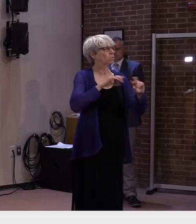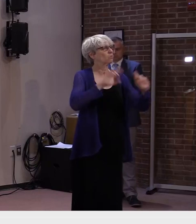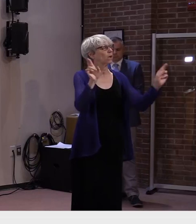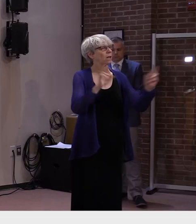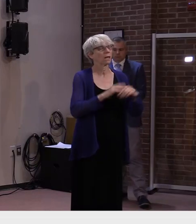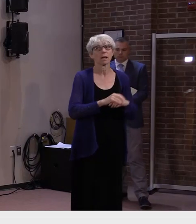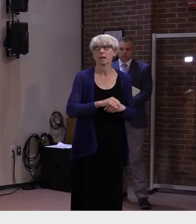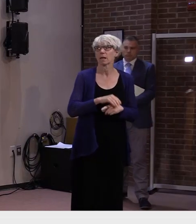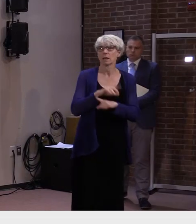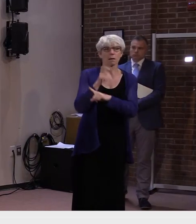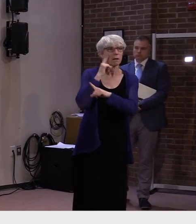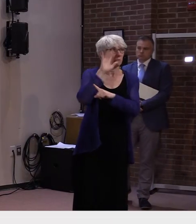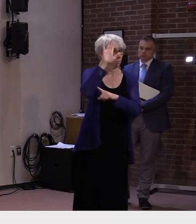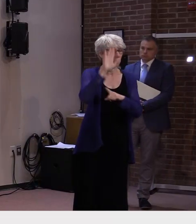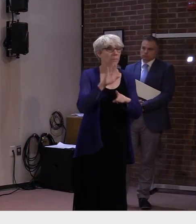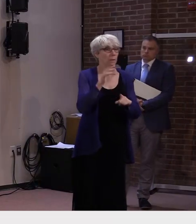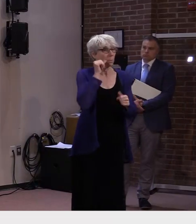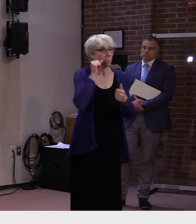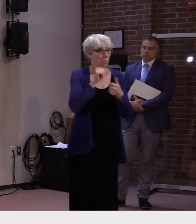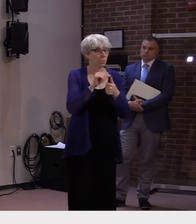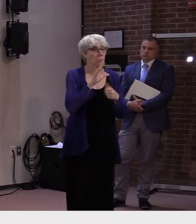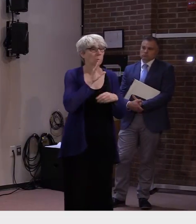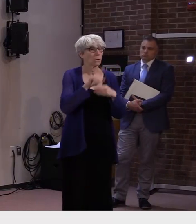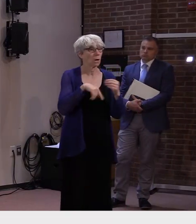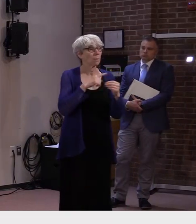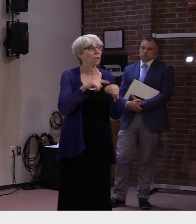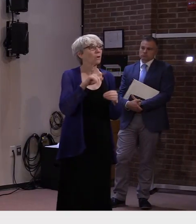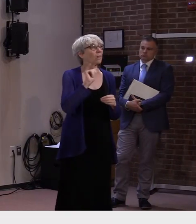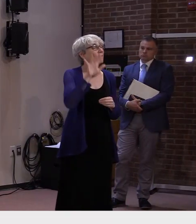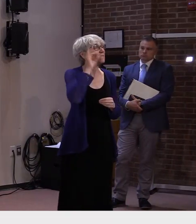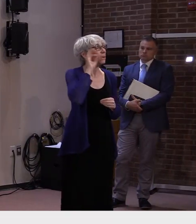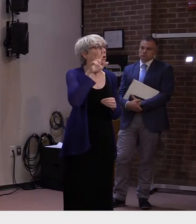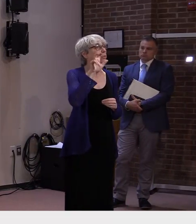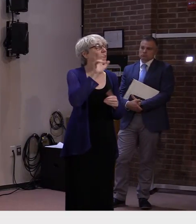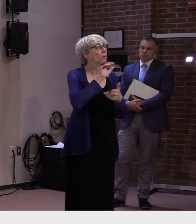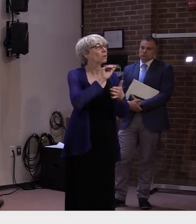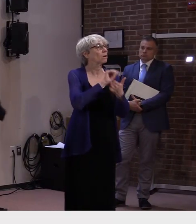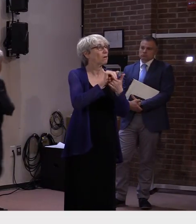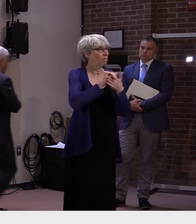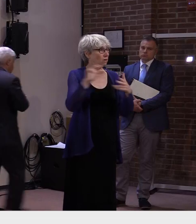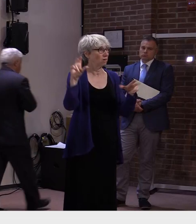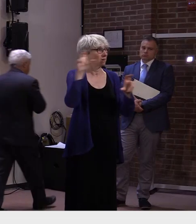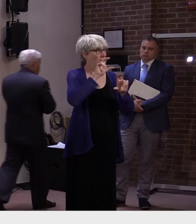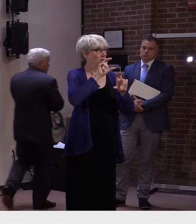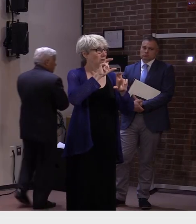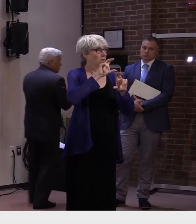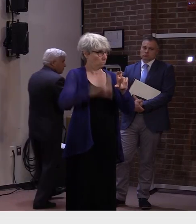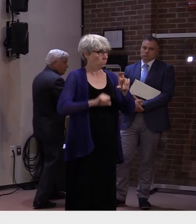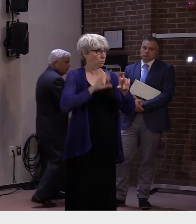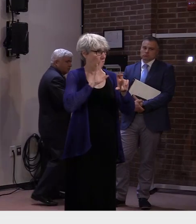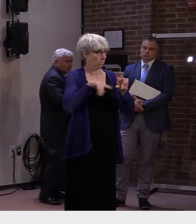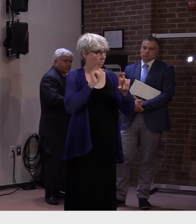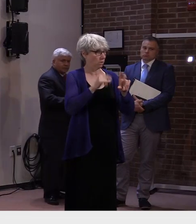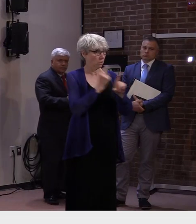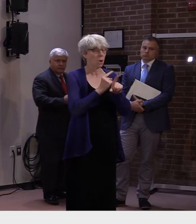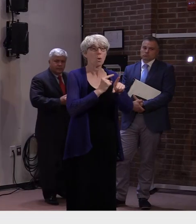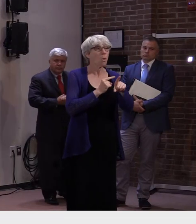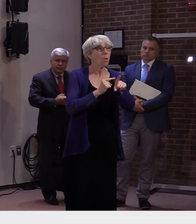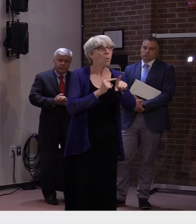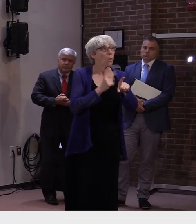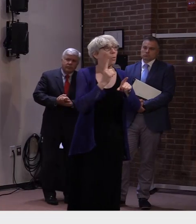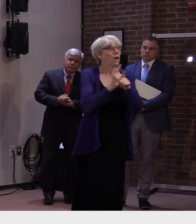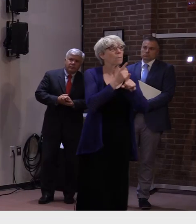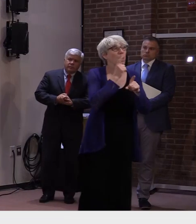Just keep in mind, though, we're talking about the $300 stipend, right? But for the people who are on